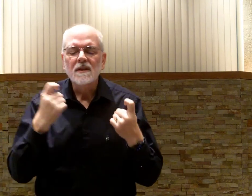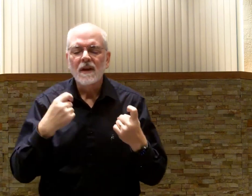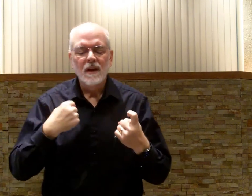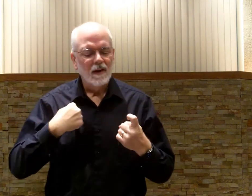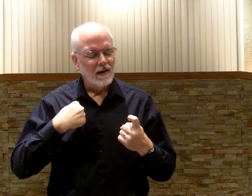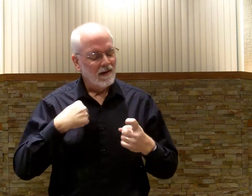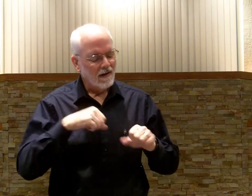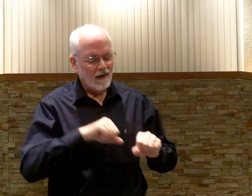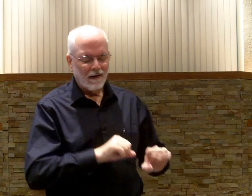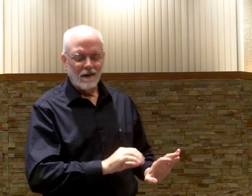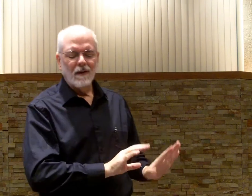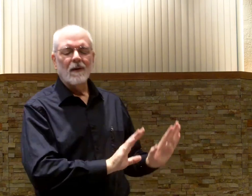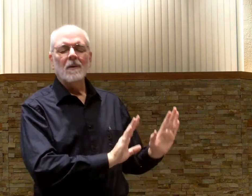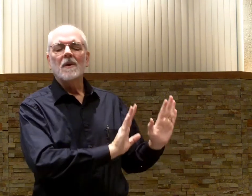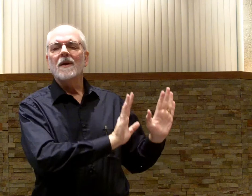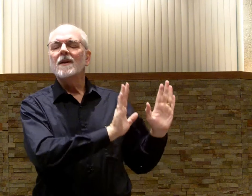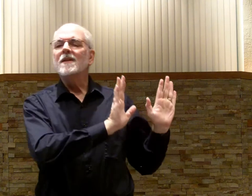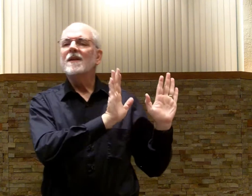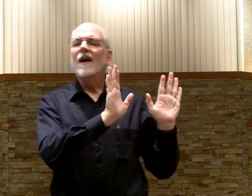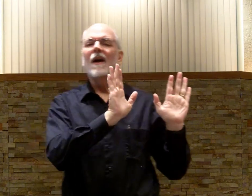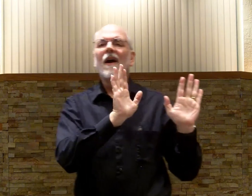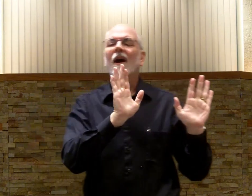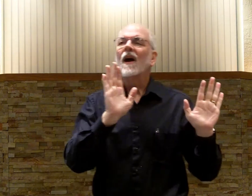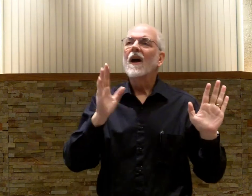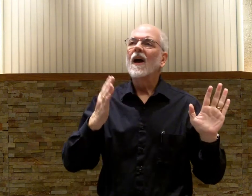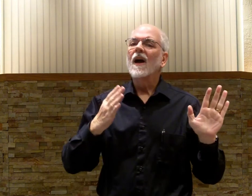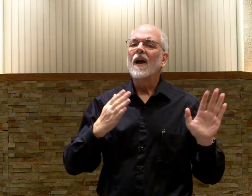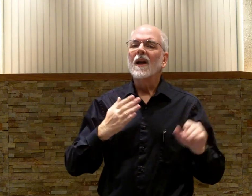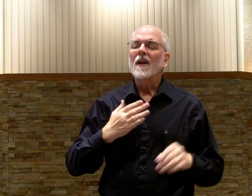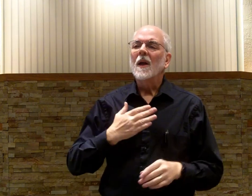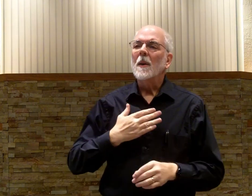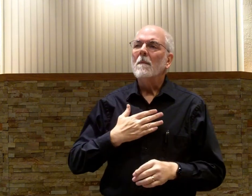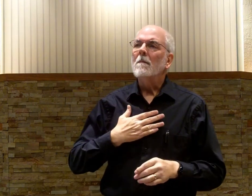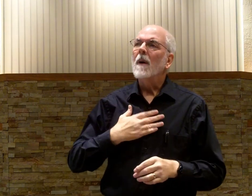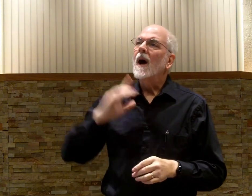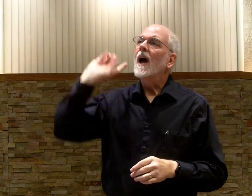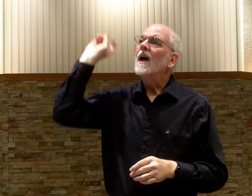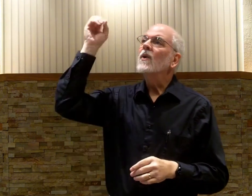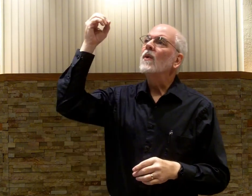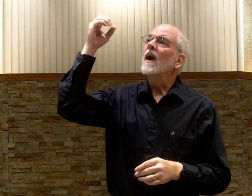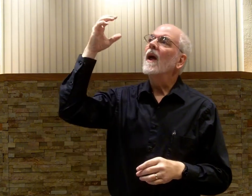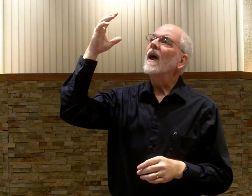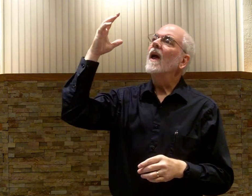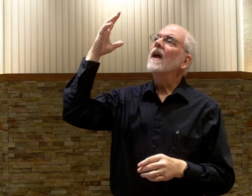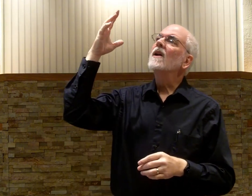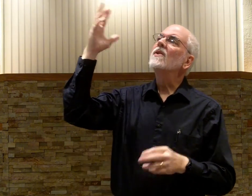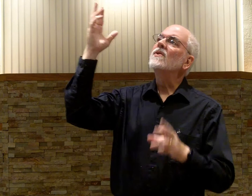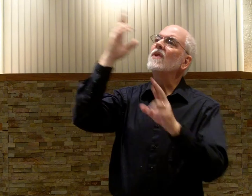I resign my gracious